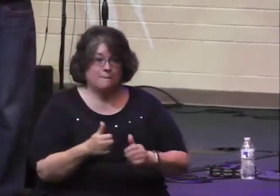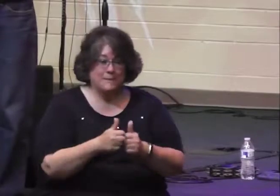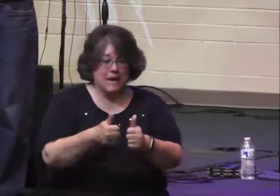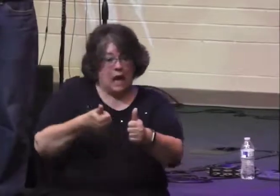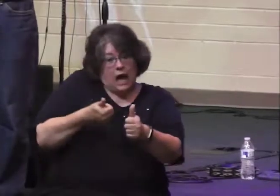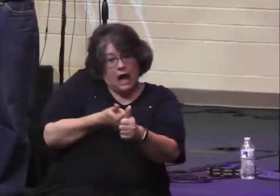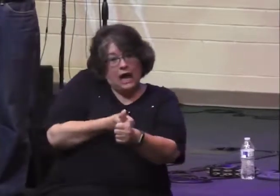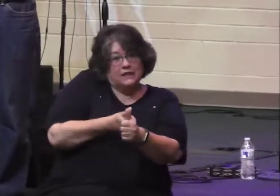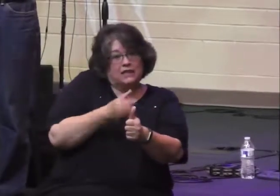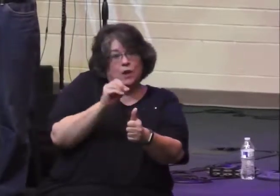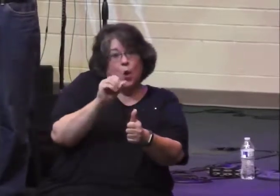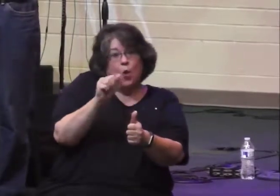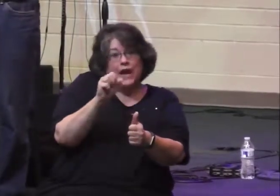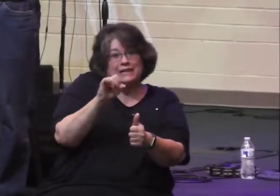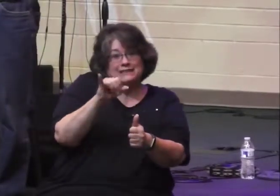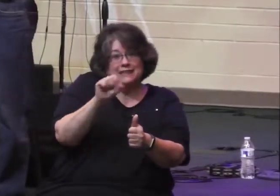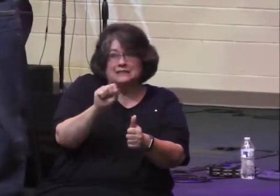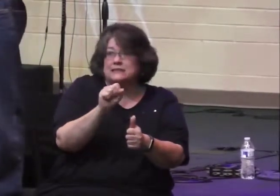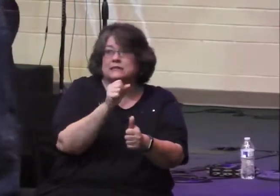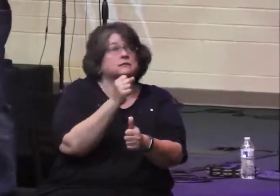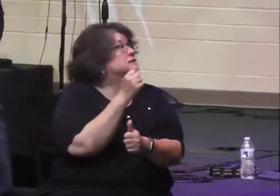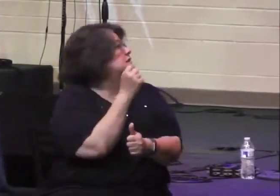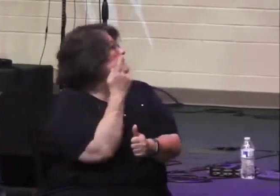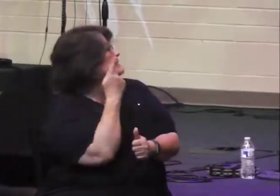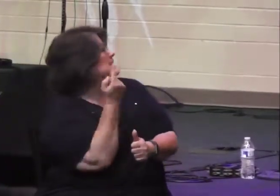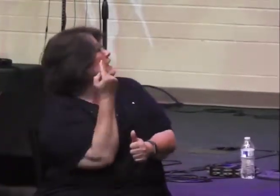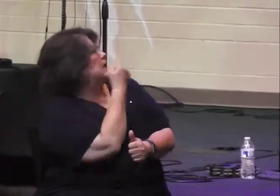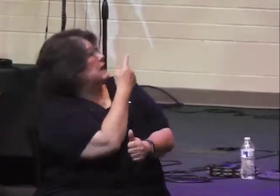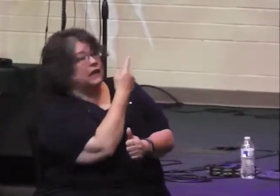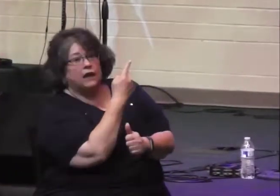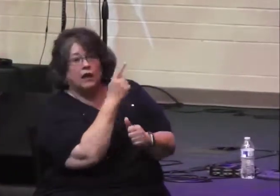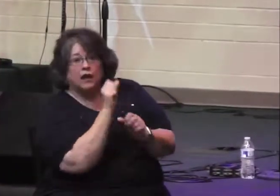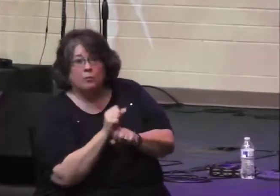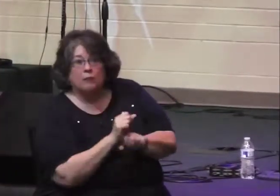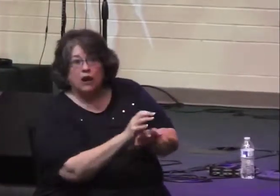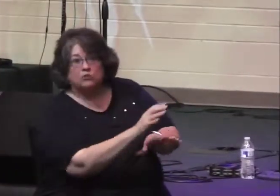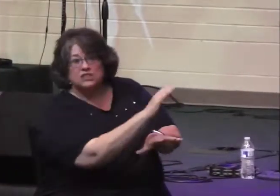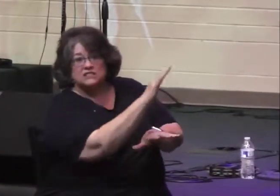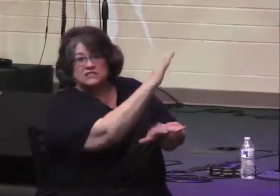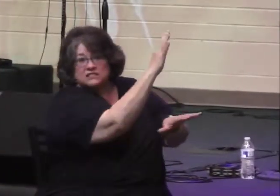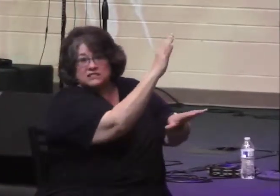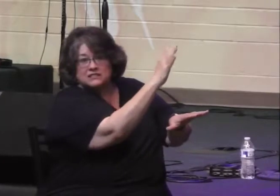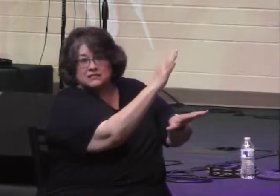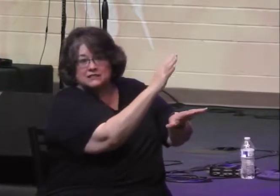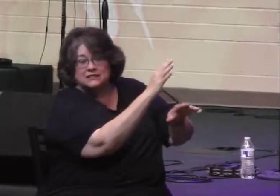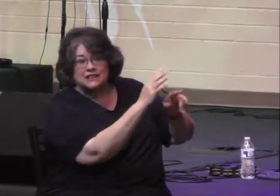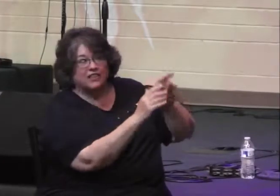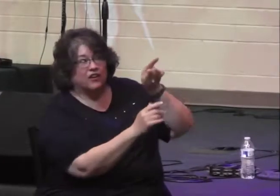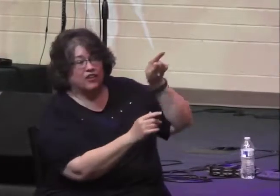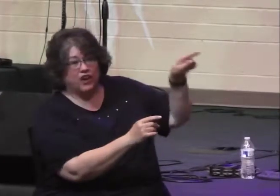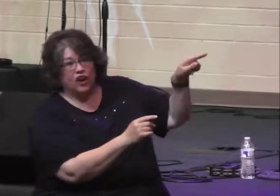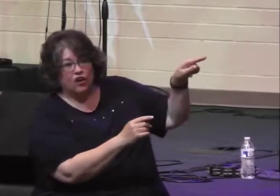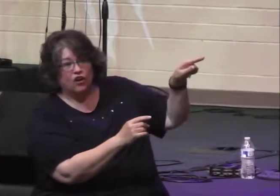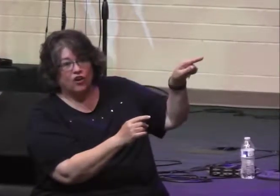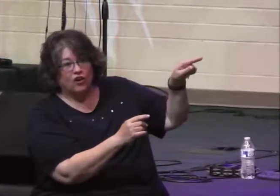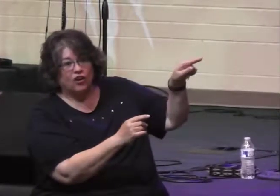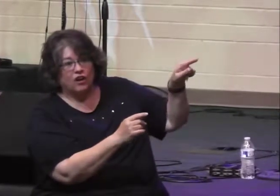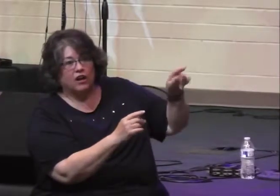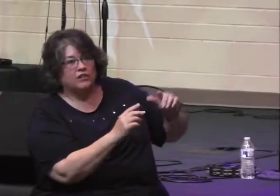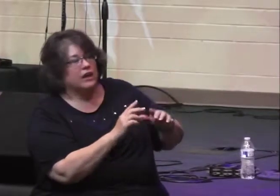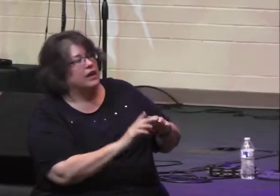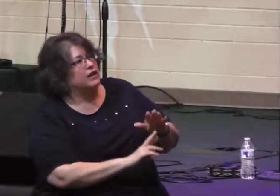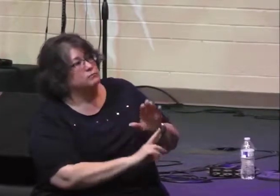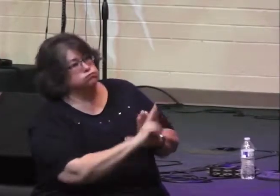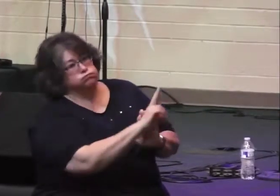lies directly behind the oasis. Do you see this? These bluffs that are immediately